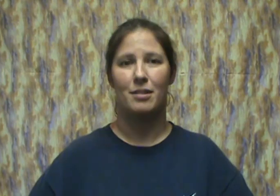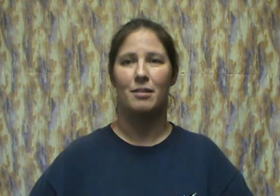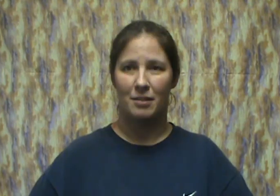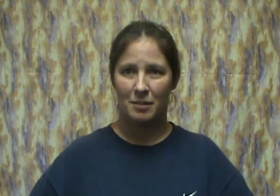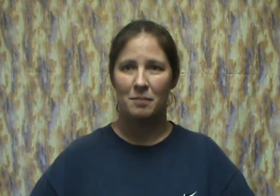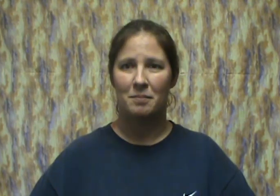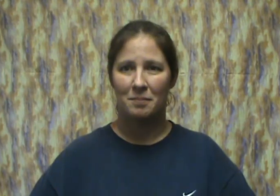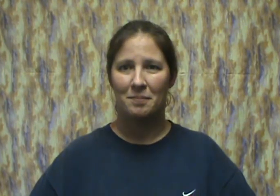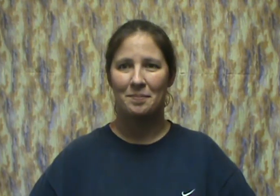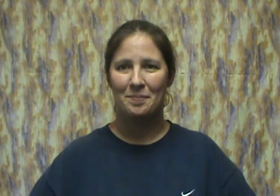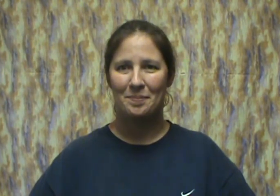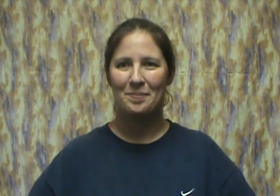Wonderful.